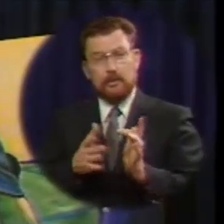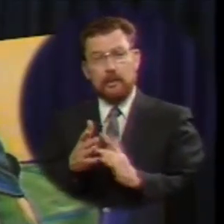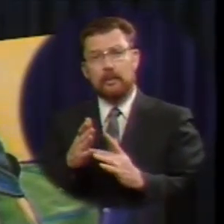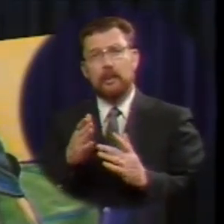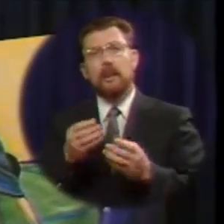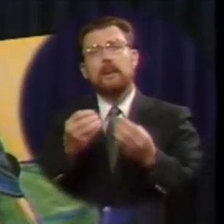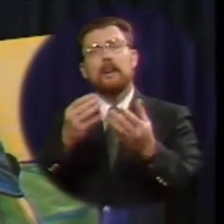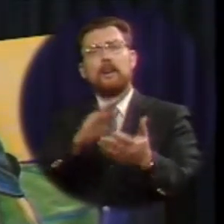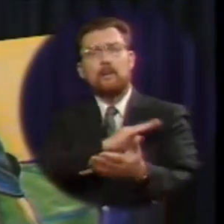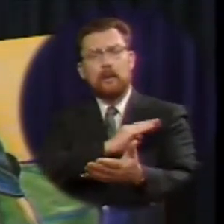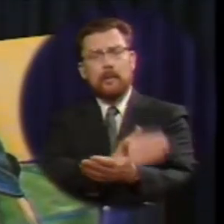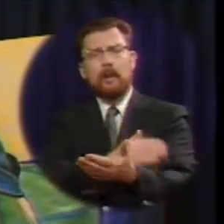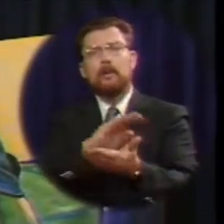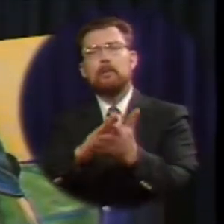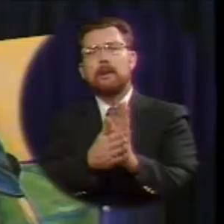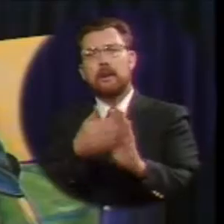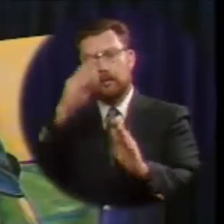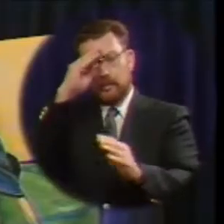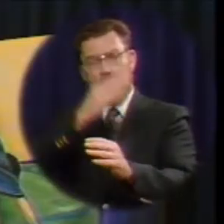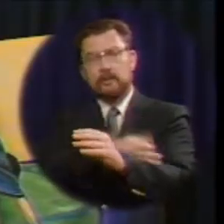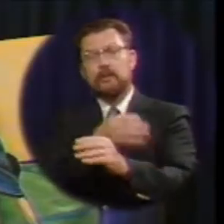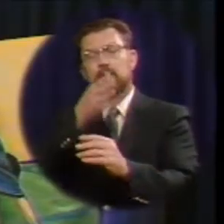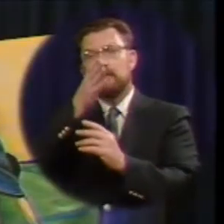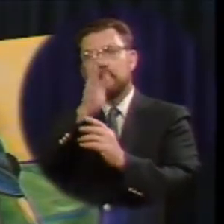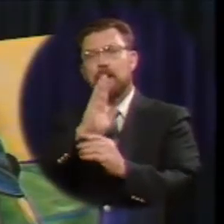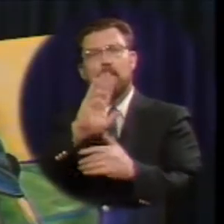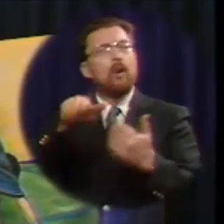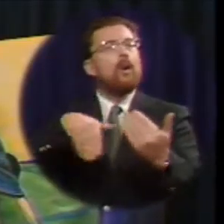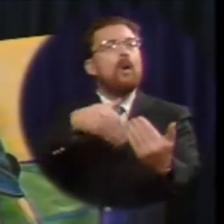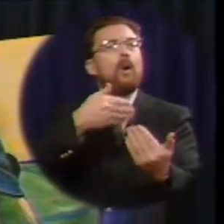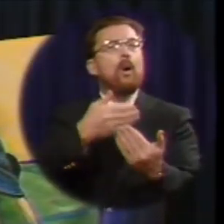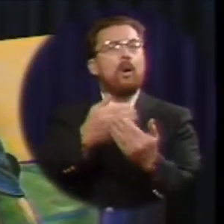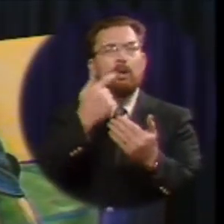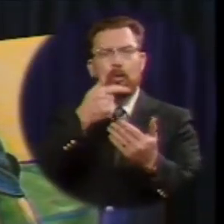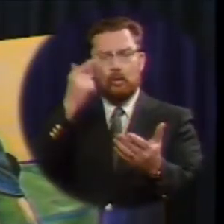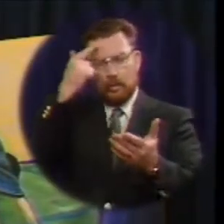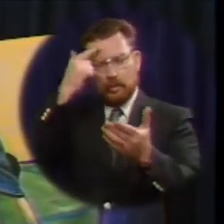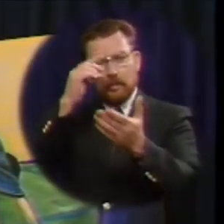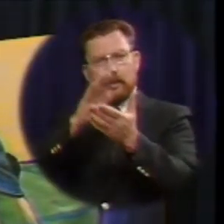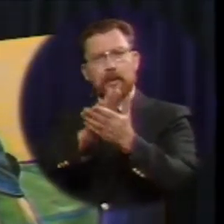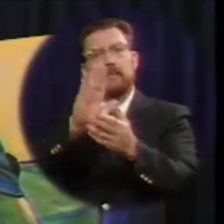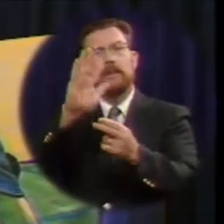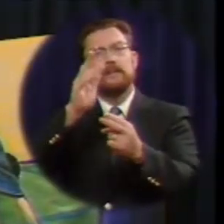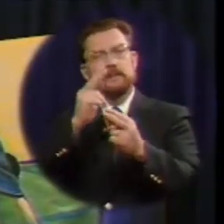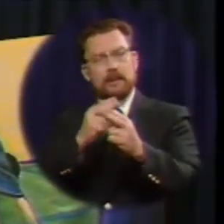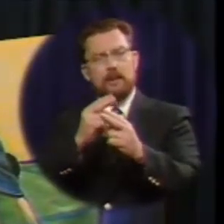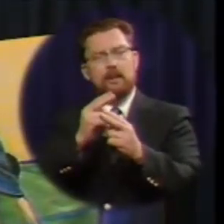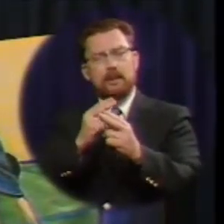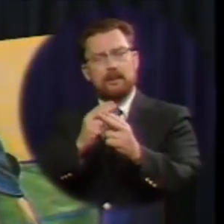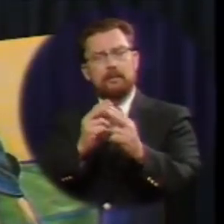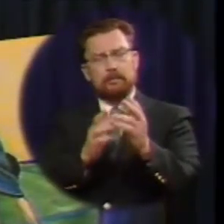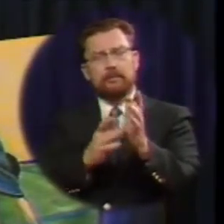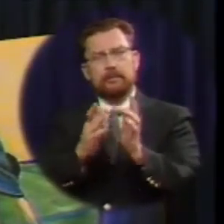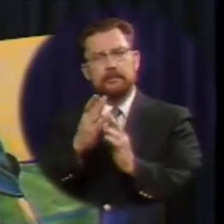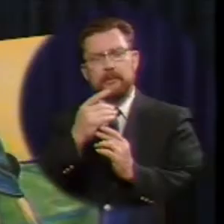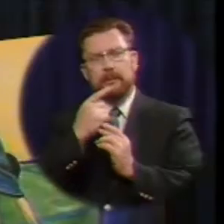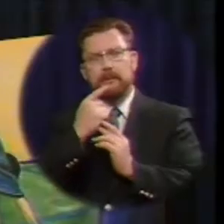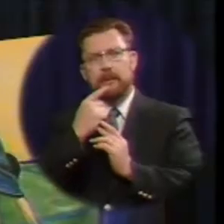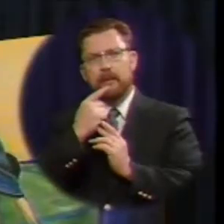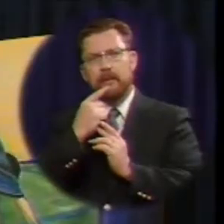them gave he power to become the sons of god even to them that believe on his name jesus says i am the